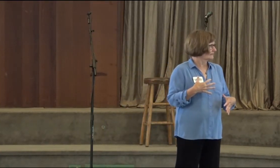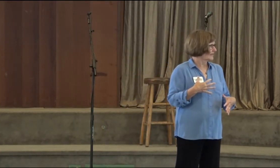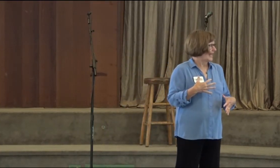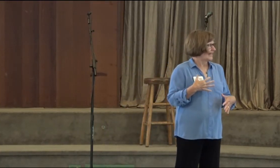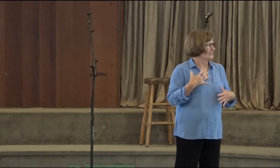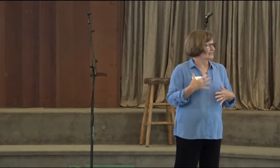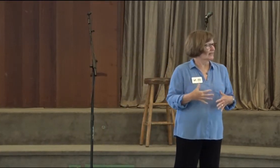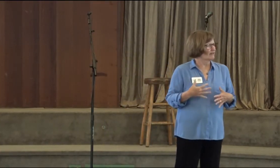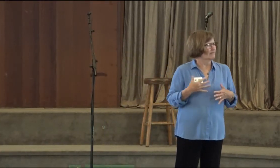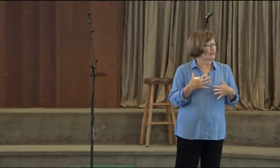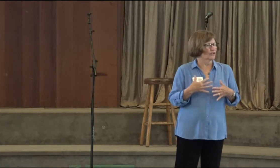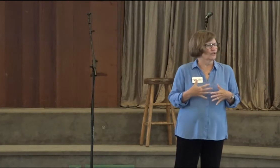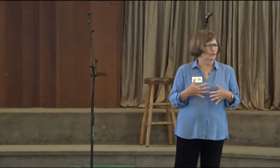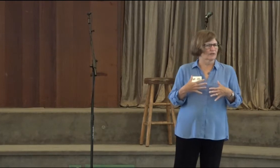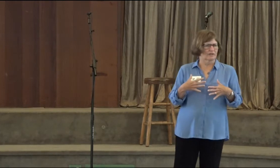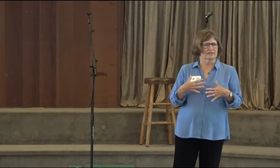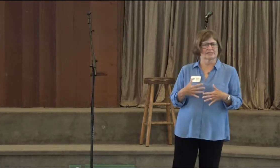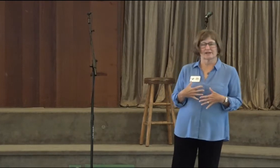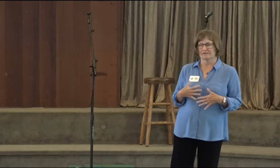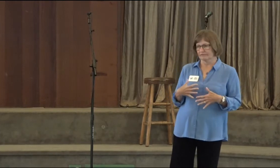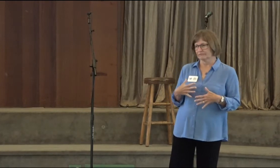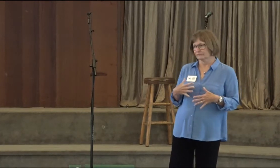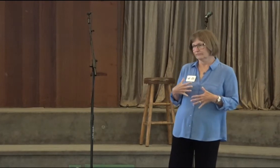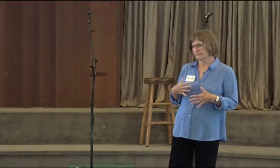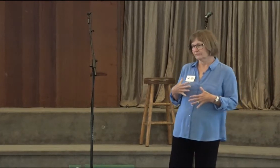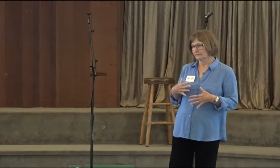And to love yourself.